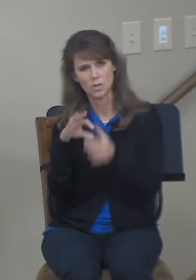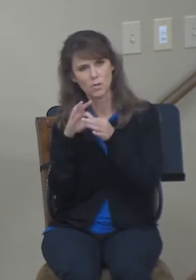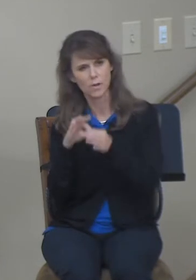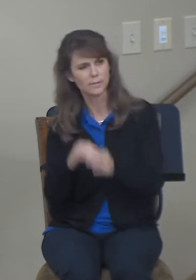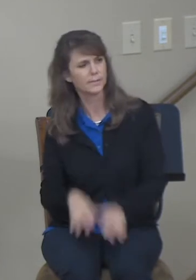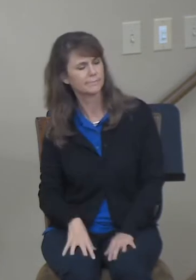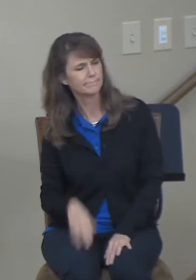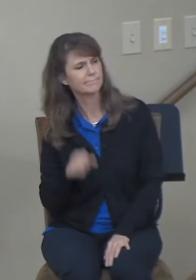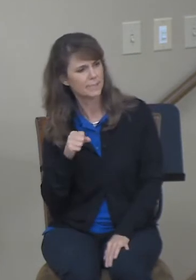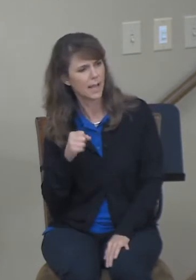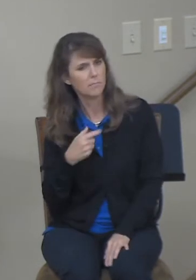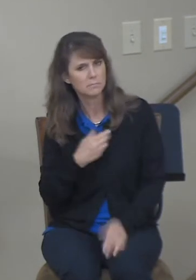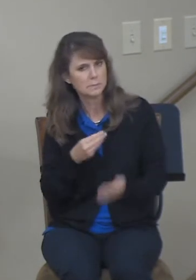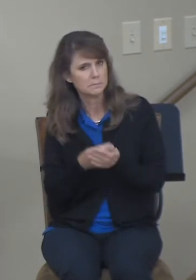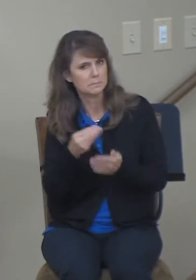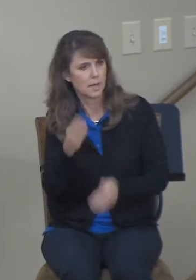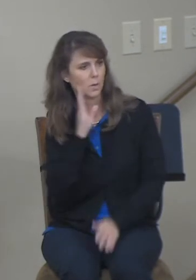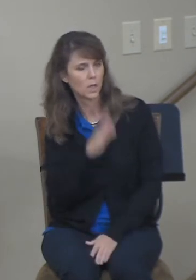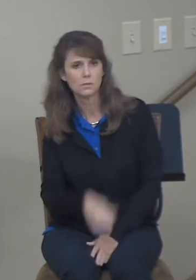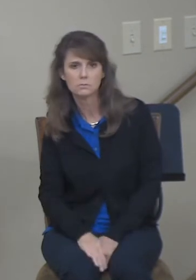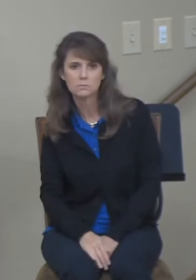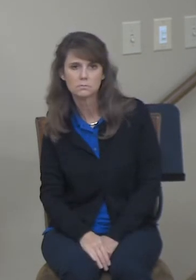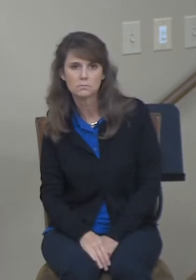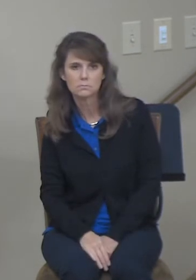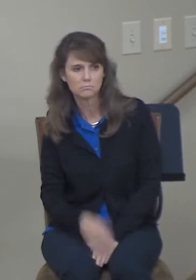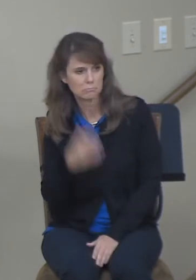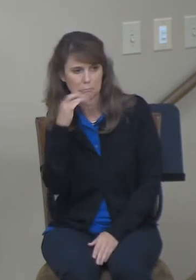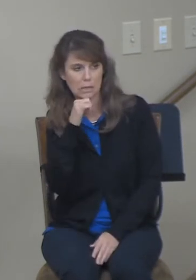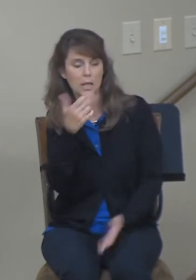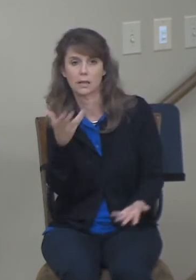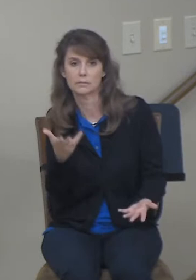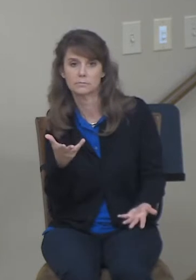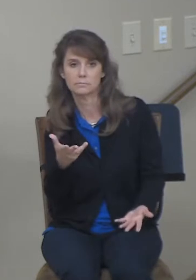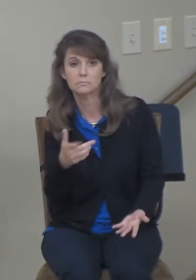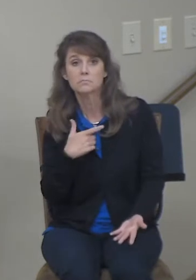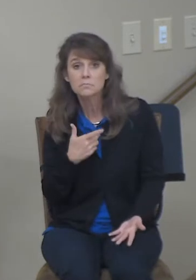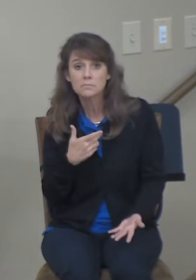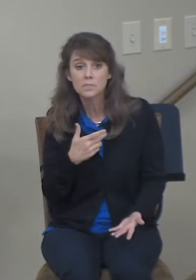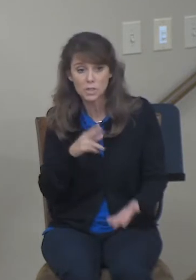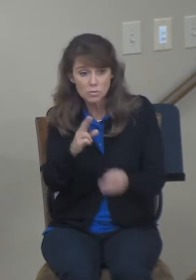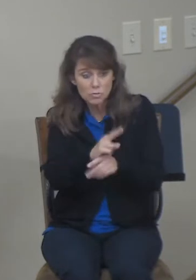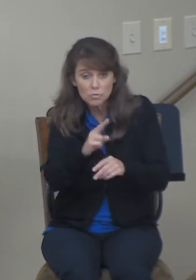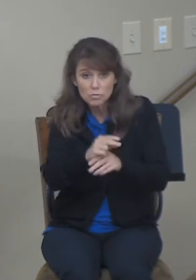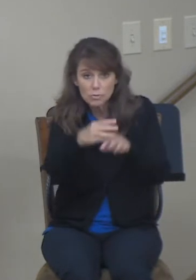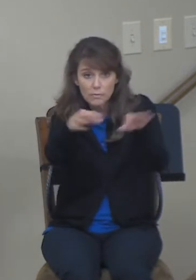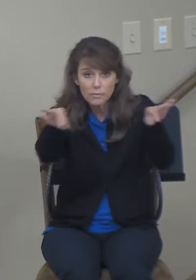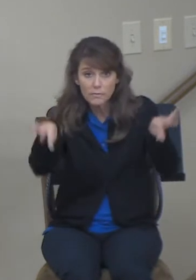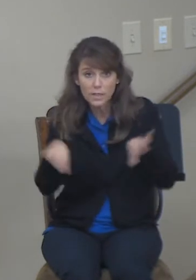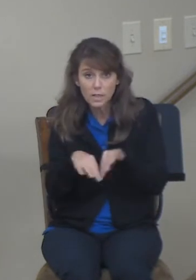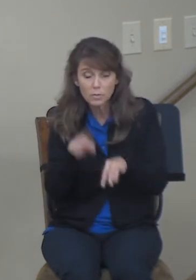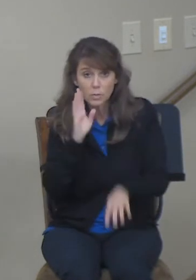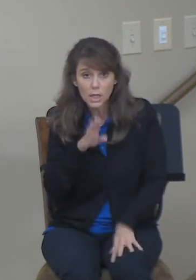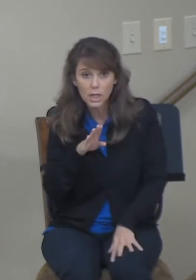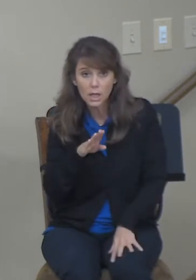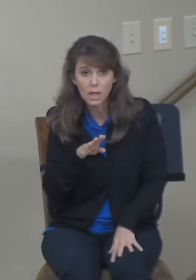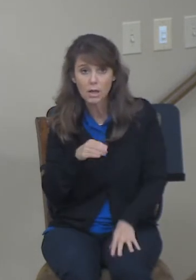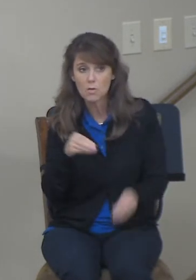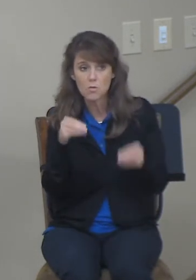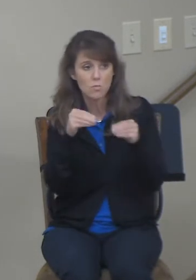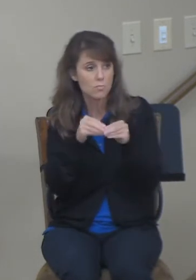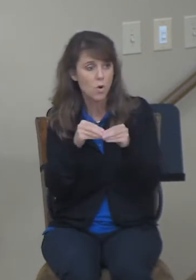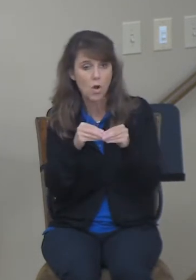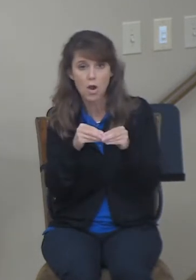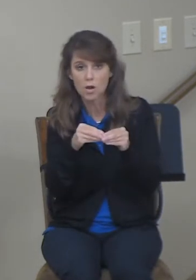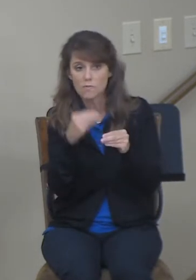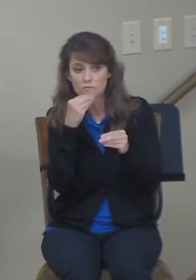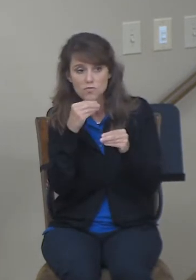I'll redeem it. I mean, why not? I mean, he's going to get the use of this field. He's going to be able to plant additional crops. He's